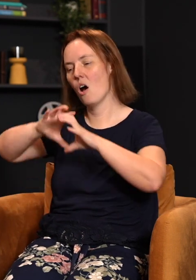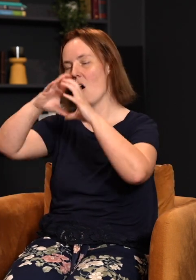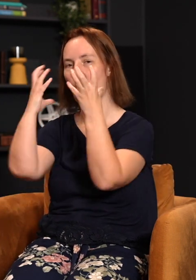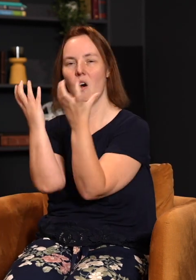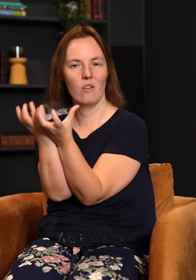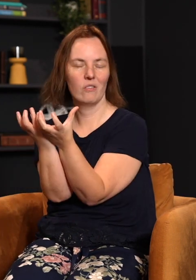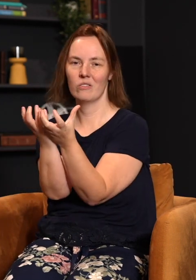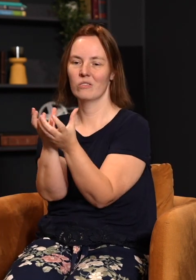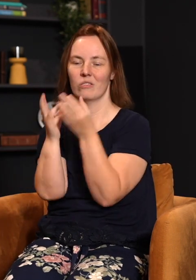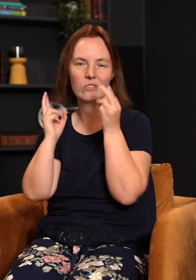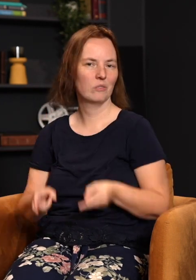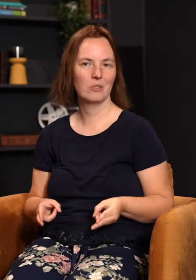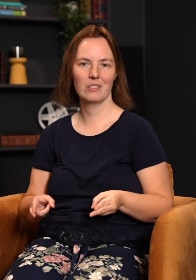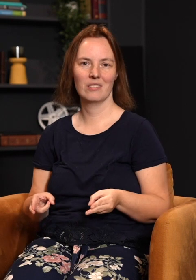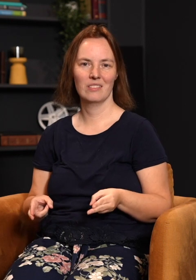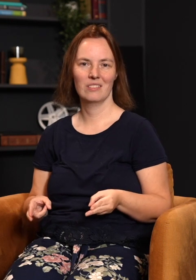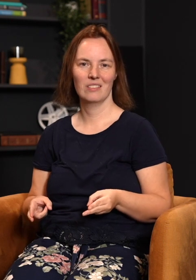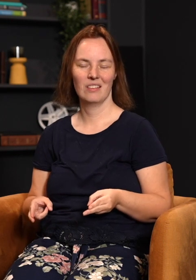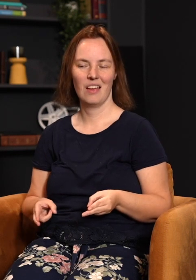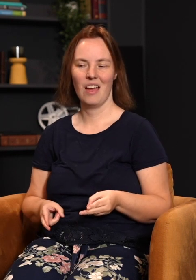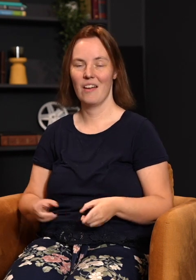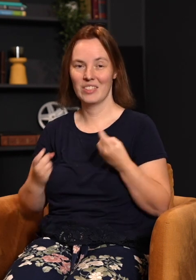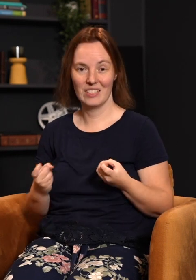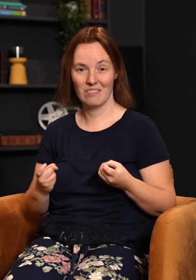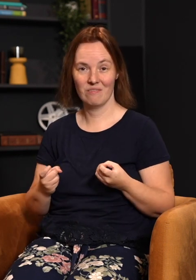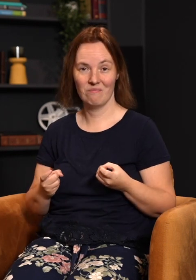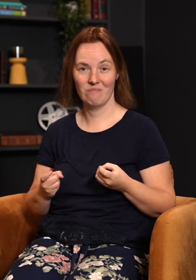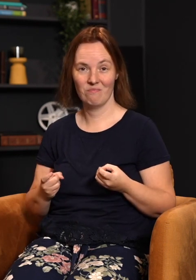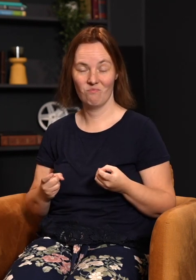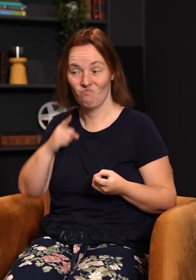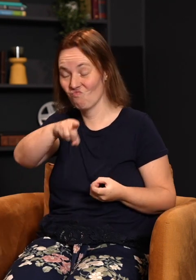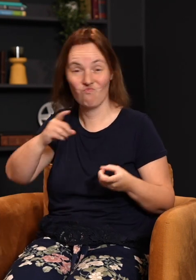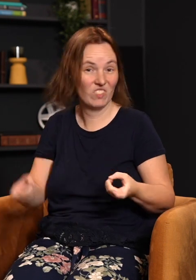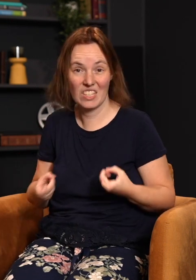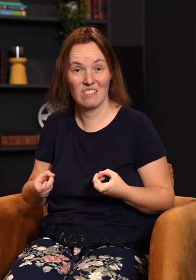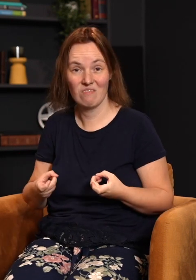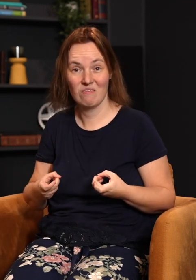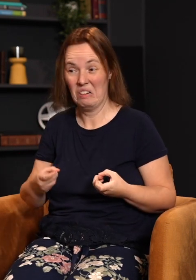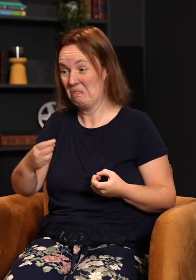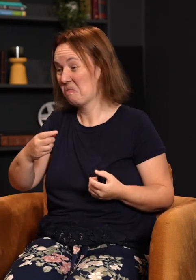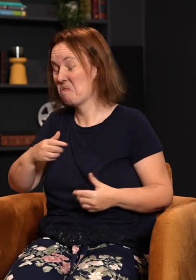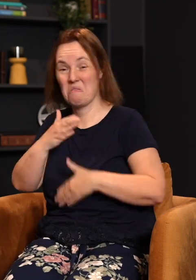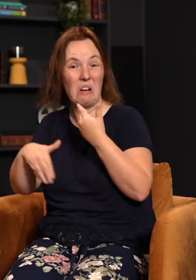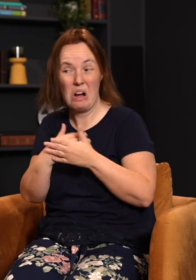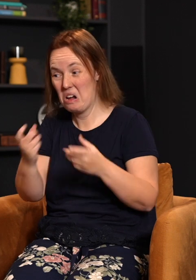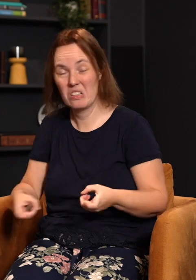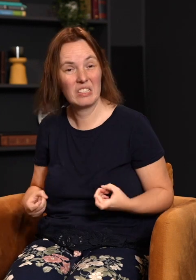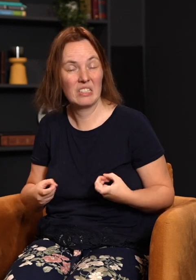is the entire human race has sinned. Tell the person beside you, you sinned. Go ahead. They have, whether they